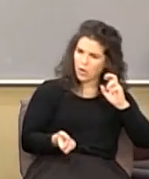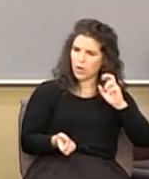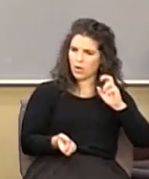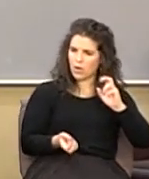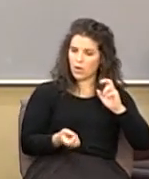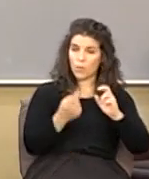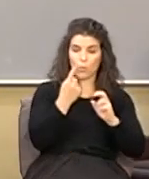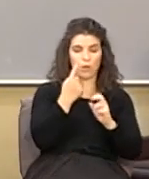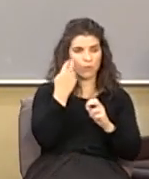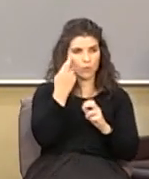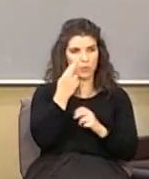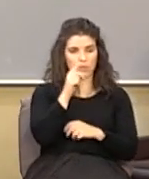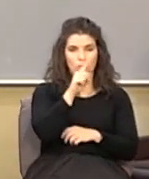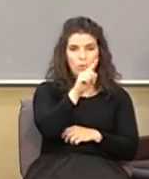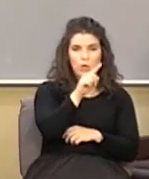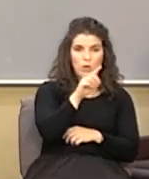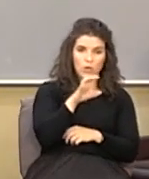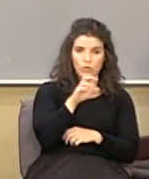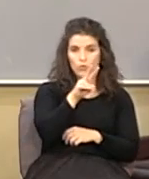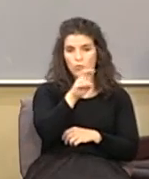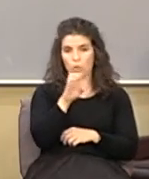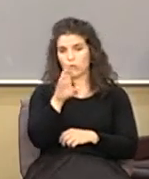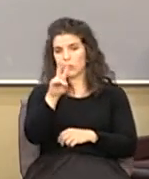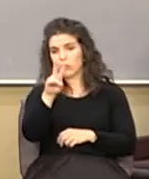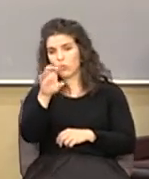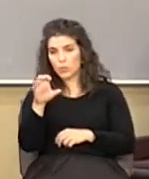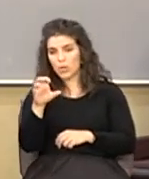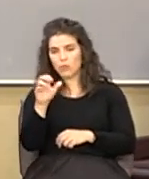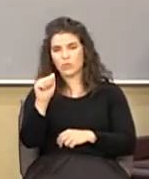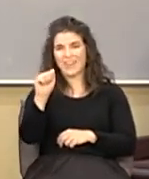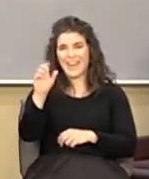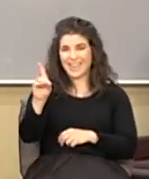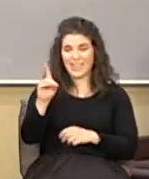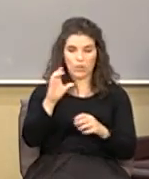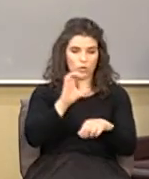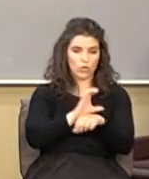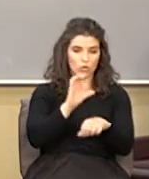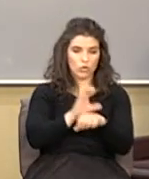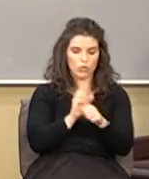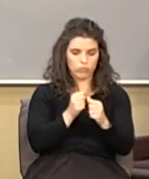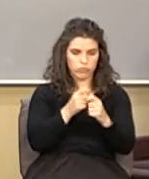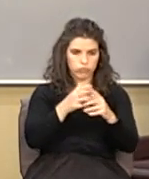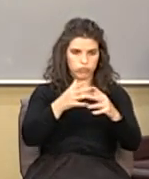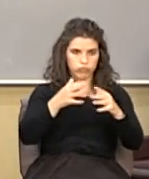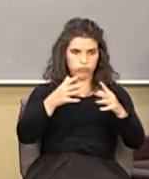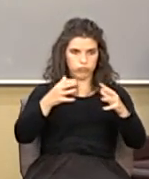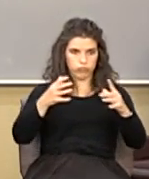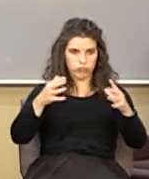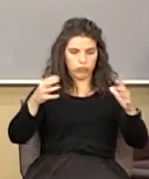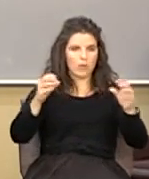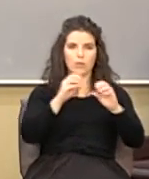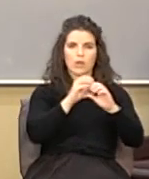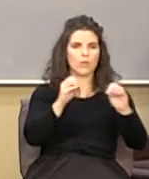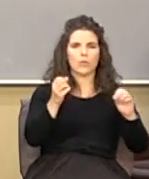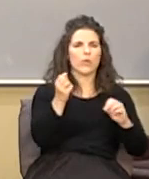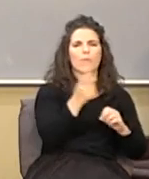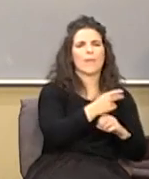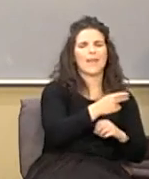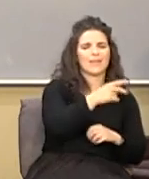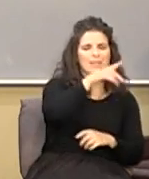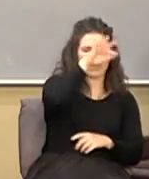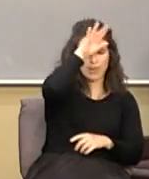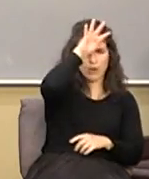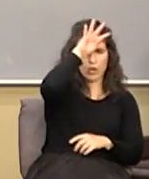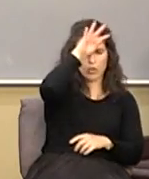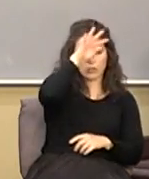three centuries you hear so much about the church growing exponentially in those first three centuries had nothing to do with going back to Pentecost